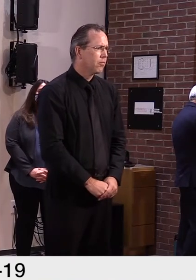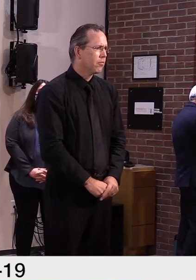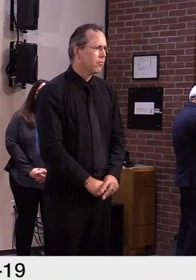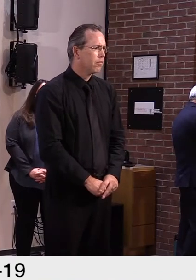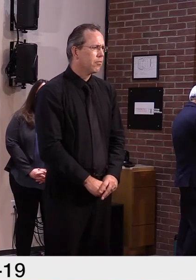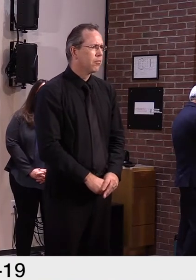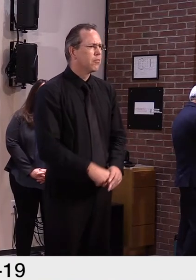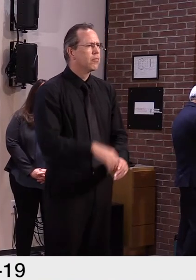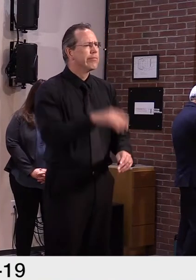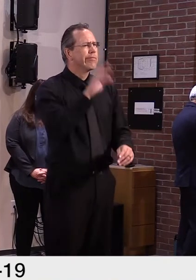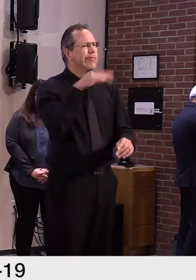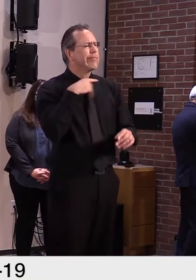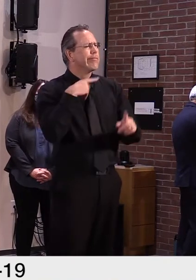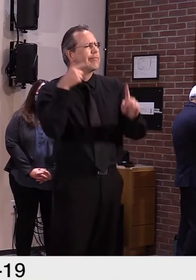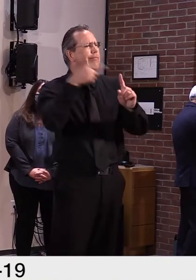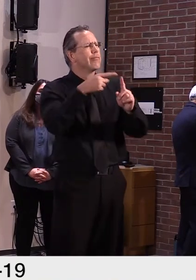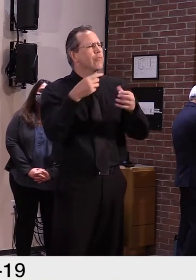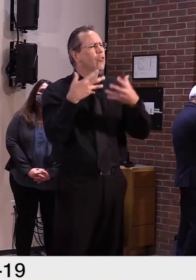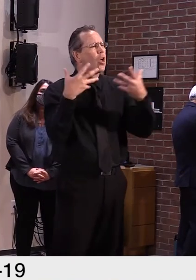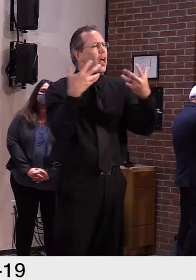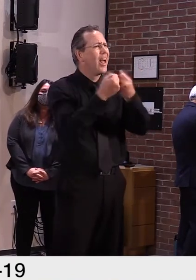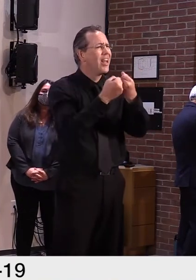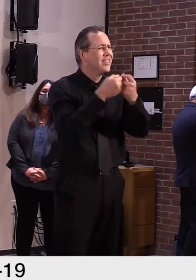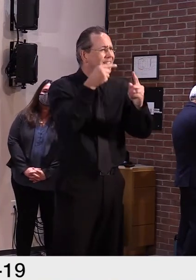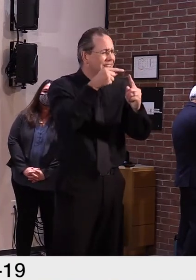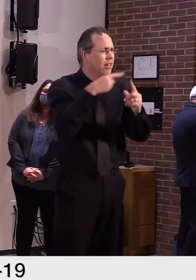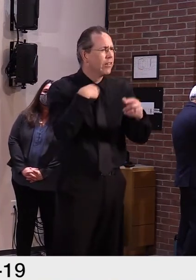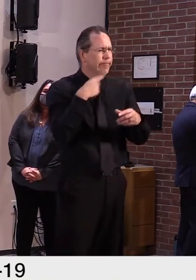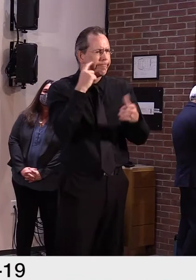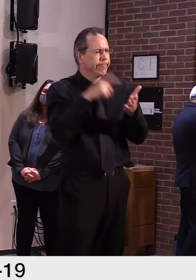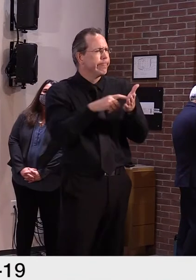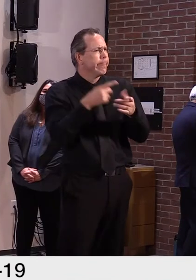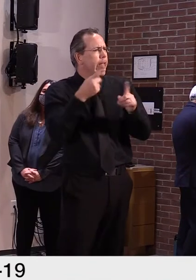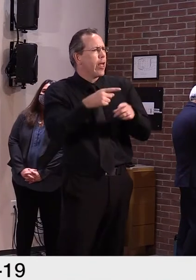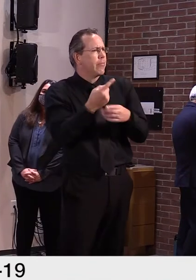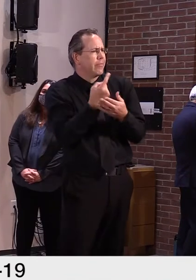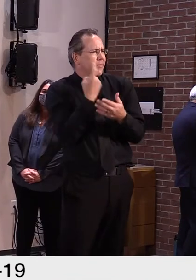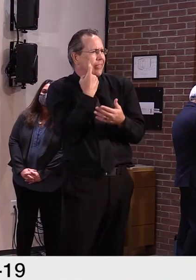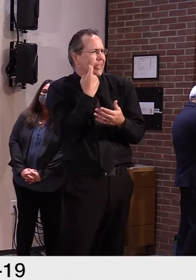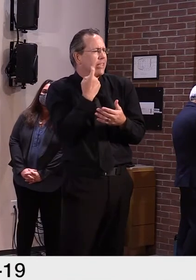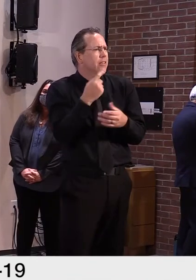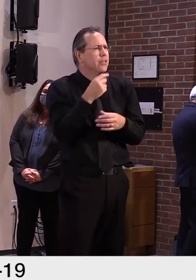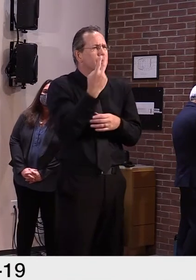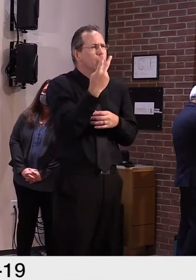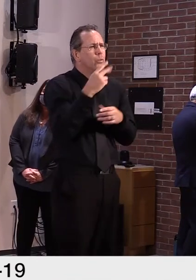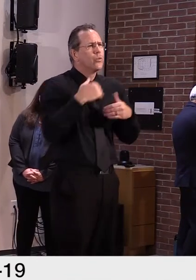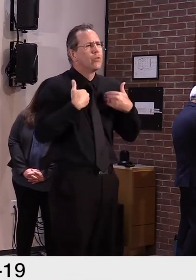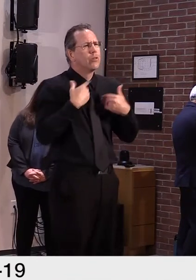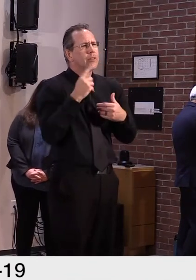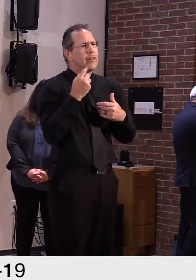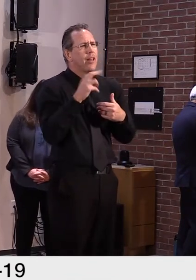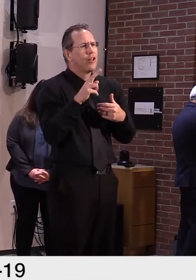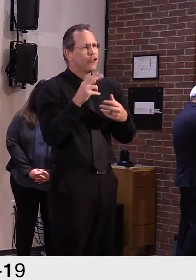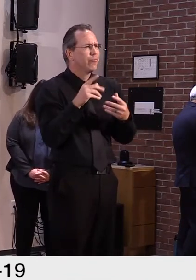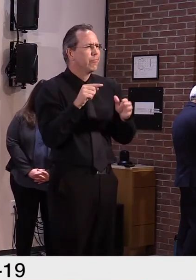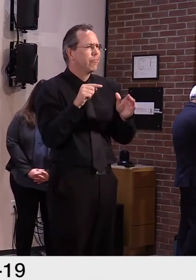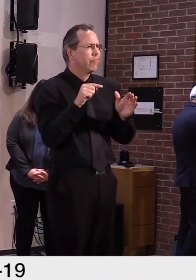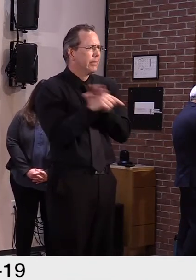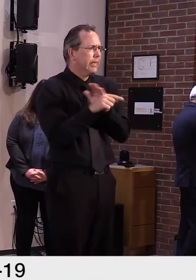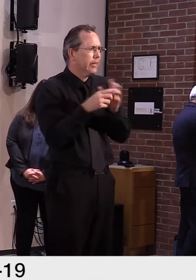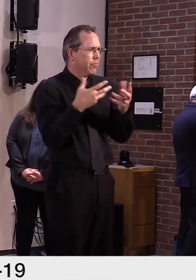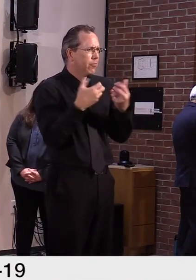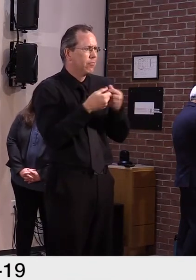Yeah, again, I may refer to Commissioner Sherling, but temporary is the key word. We want to work through and make sure that we're not